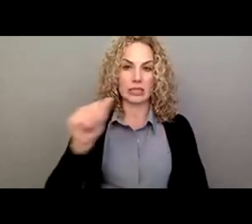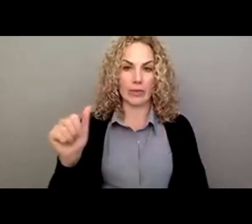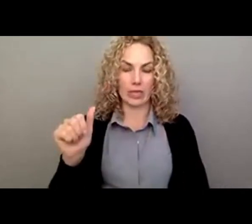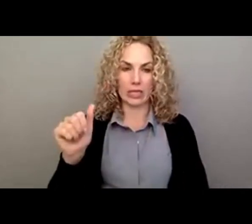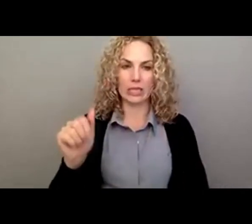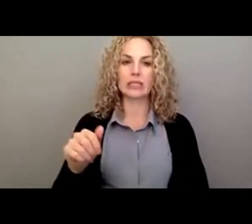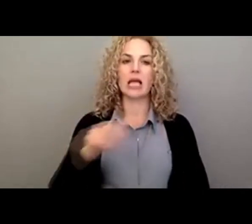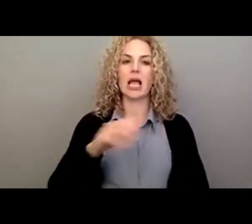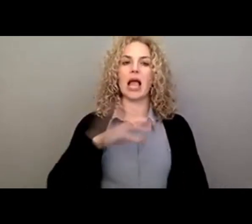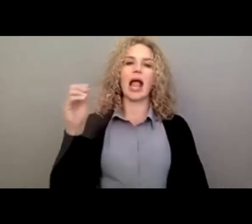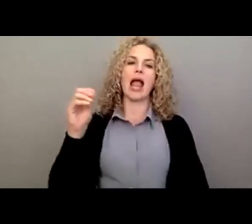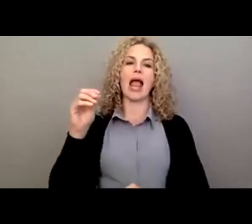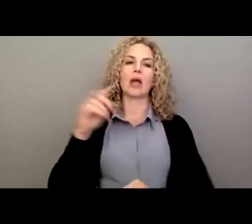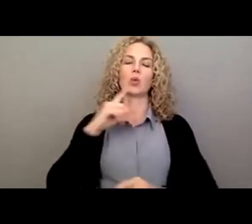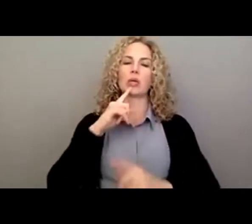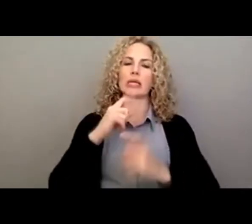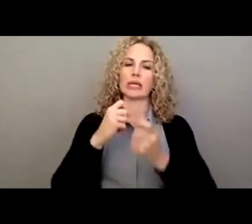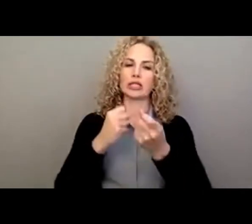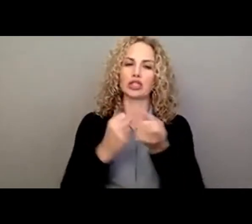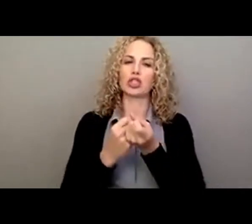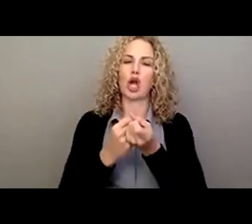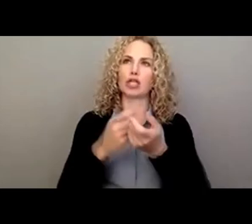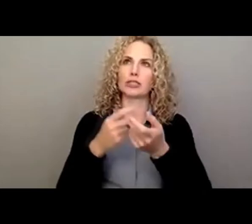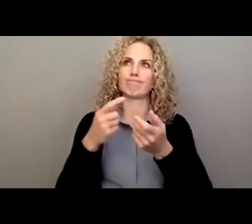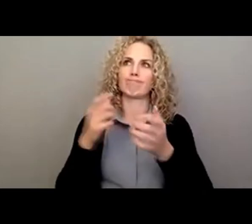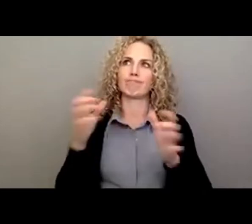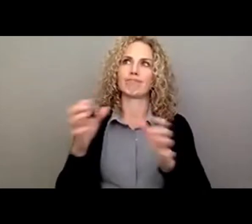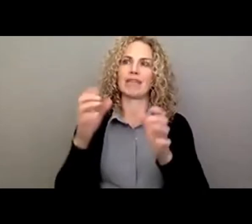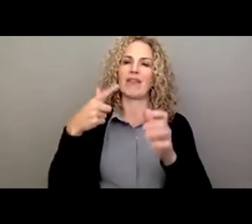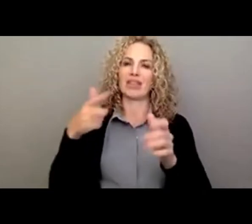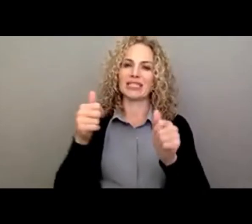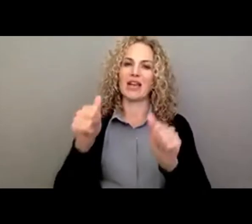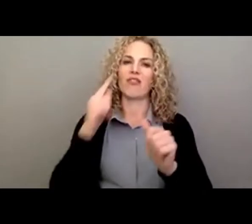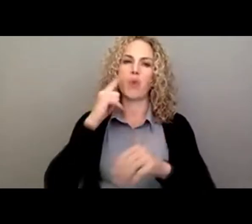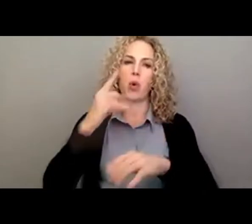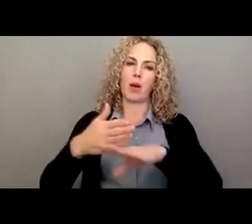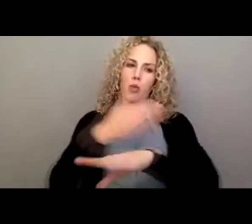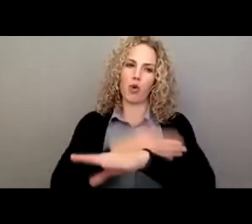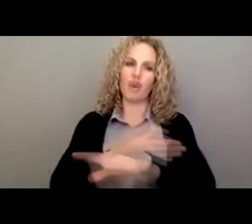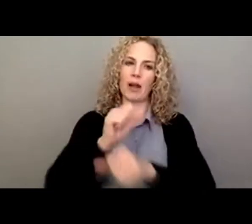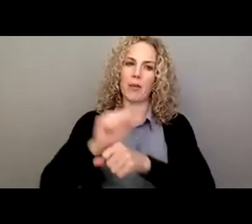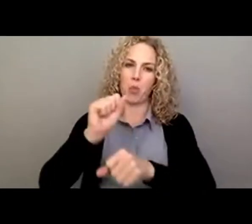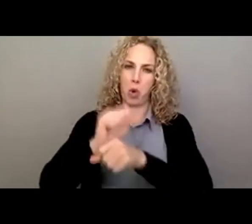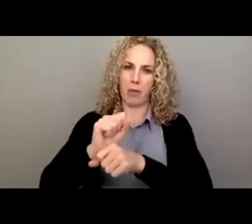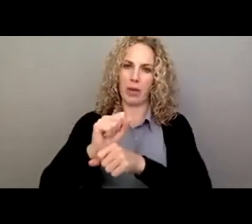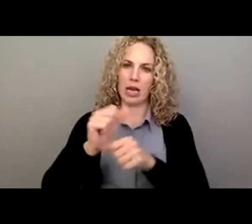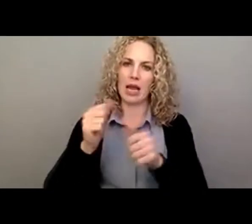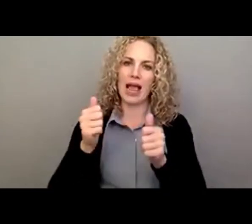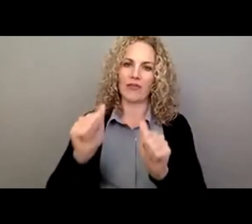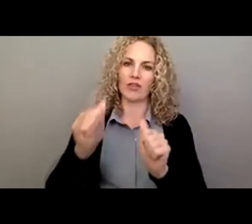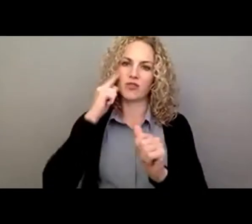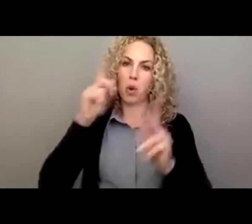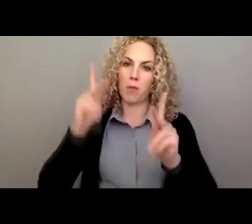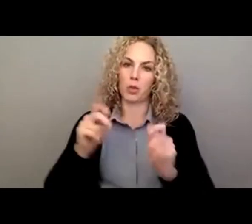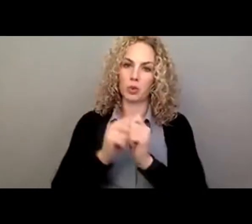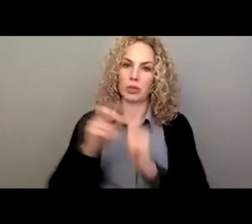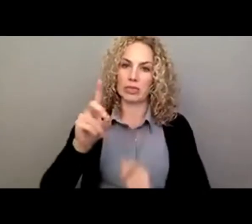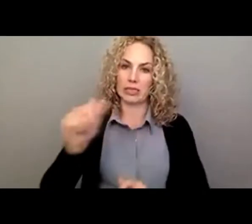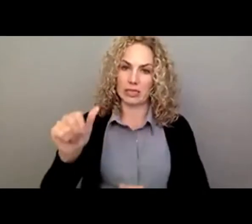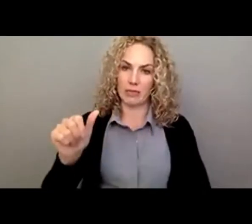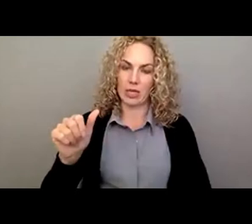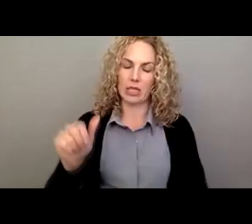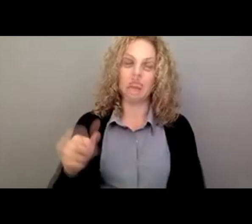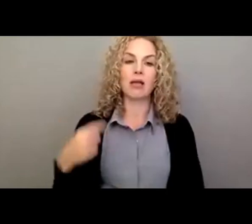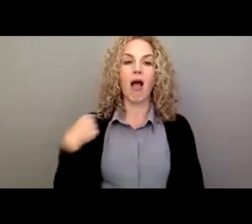And it's charged with measuring these efforts to improve employment opportunities and development for persons with disabilities. And our